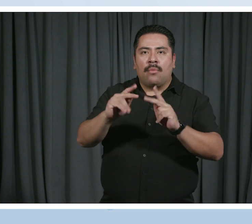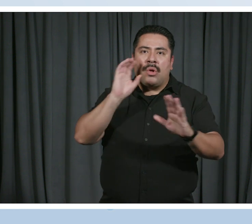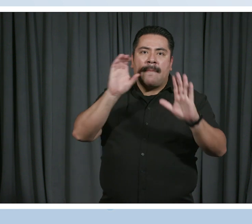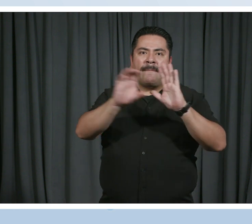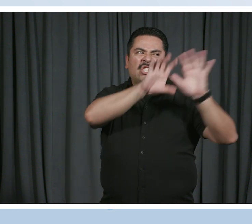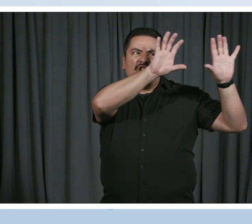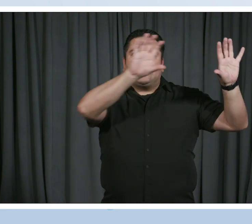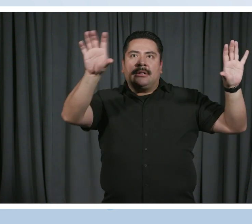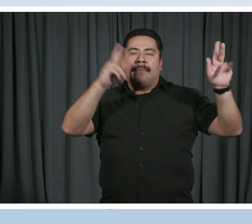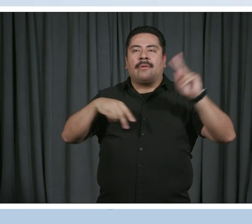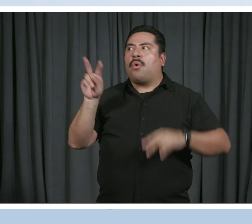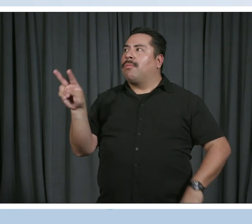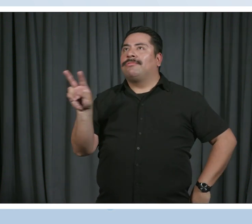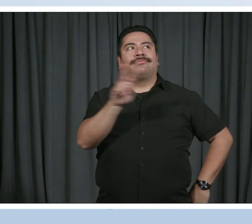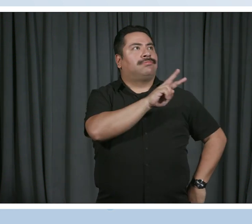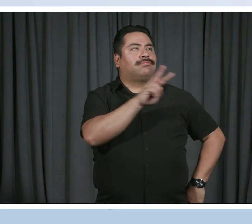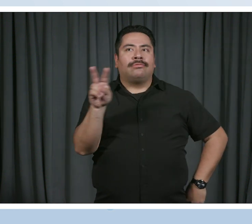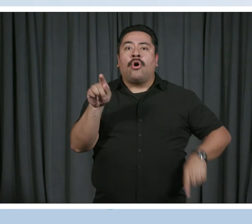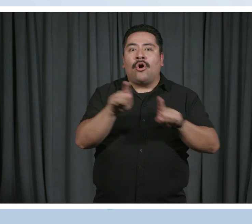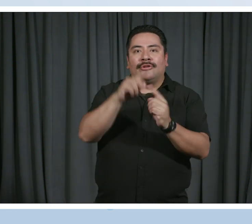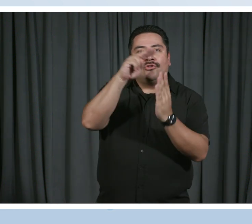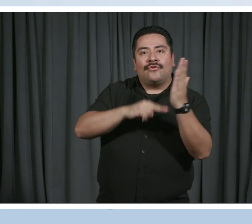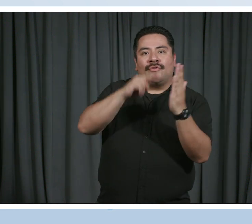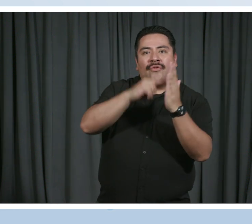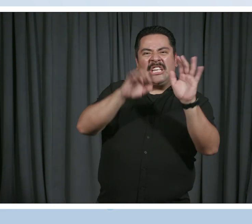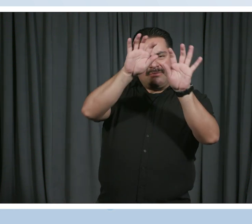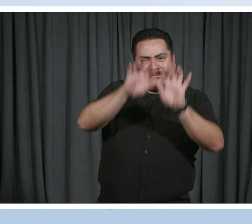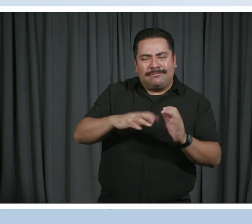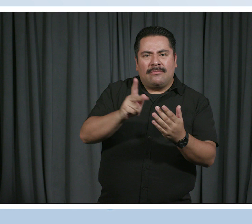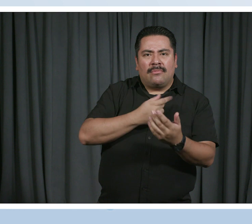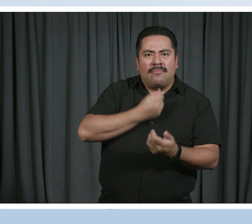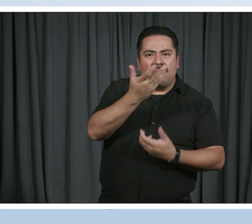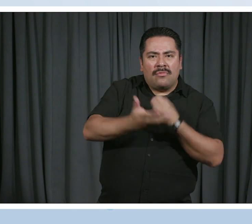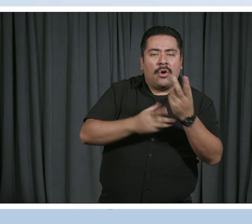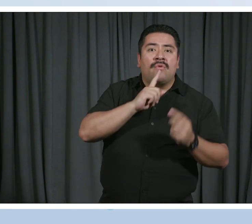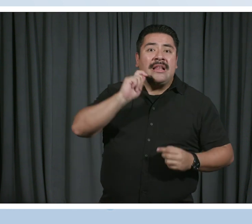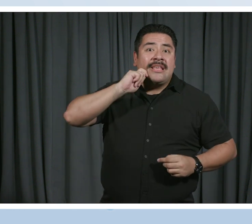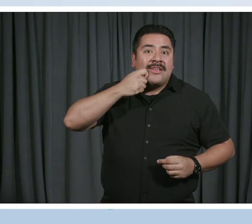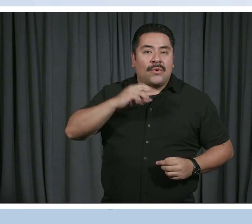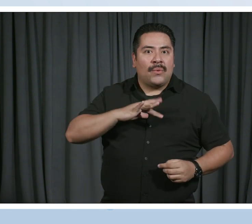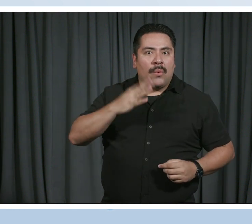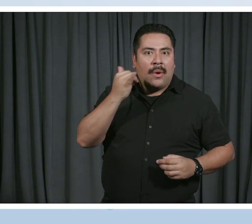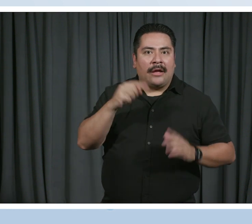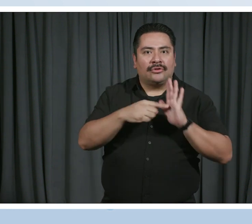and just kind of take it in. I think also it's so neat because there are depictions of people with disabilities just kind of in